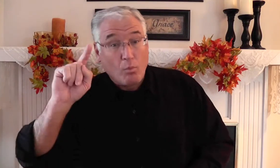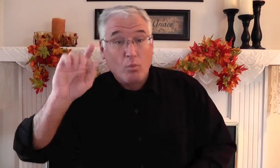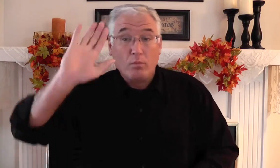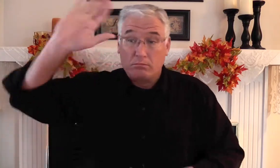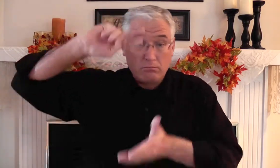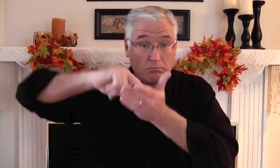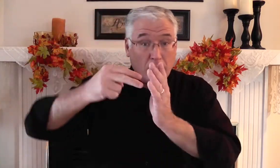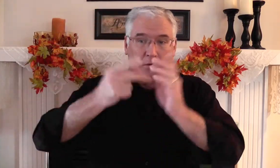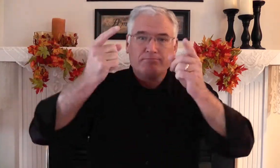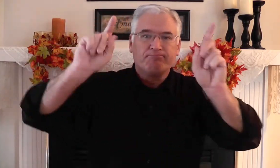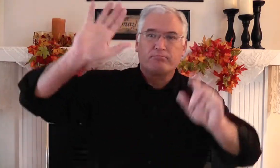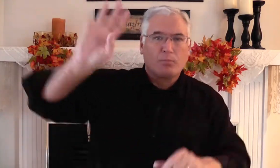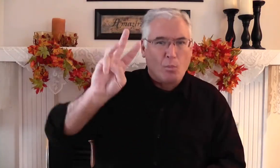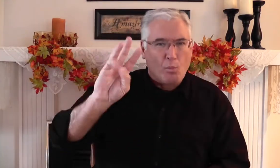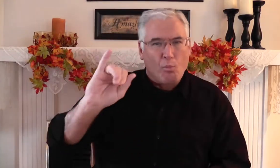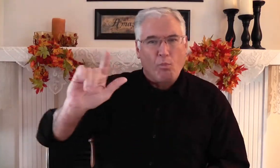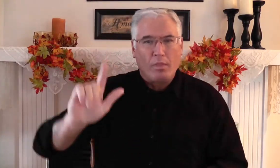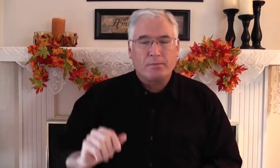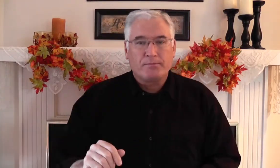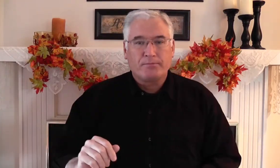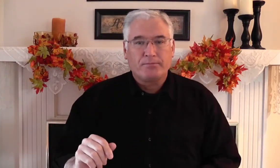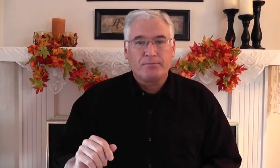evil, to accomplish his will.